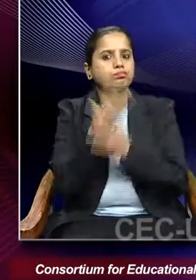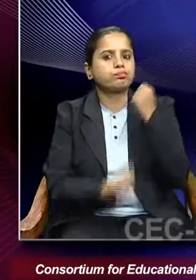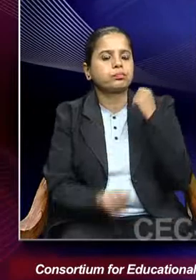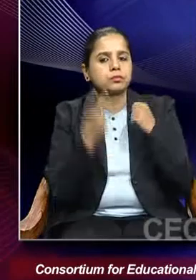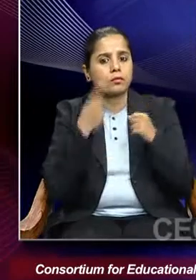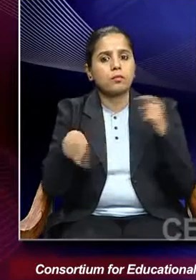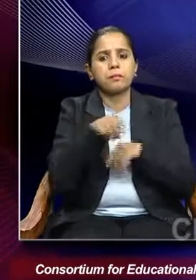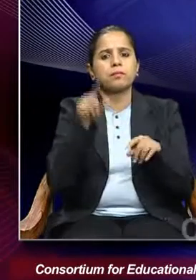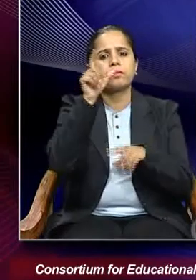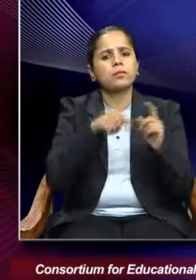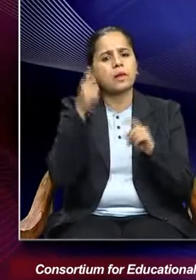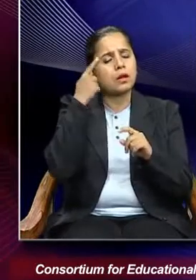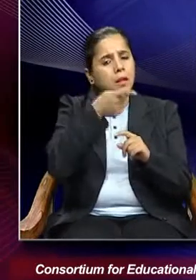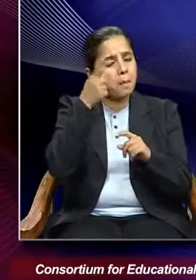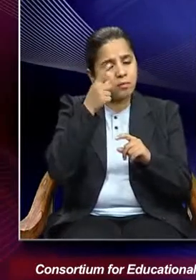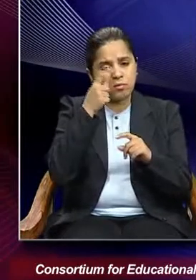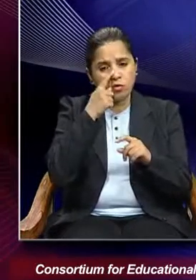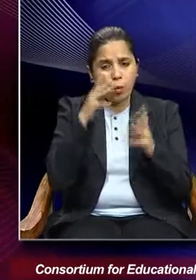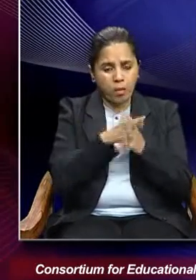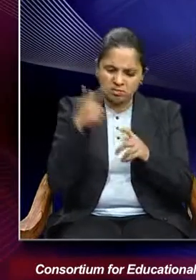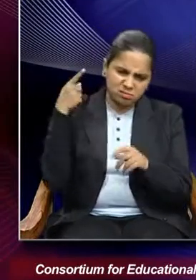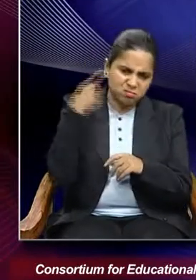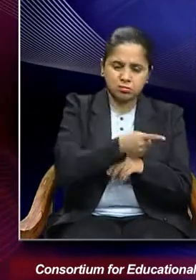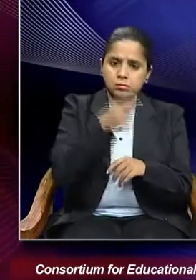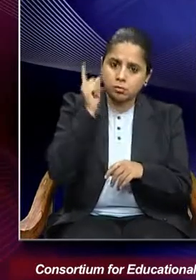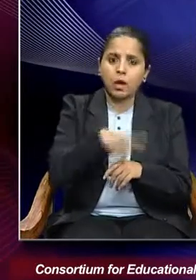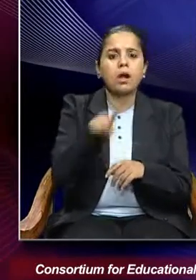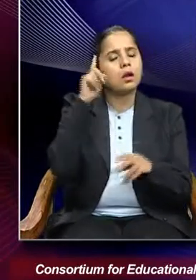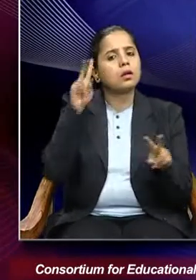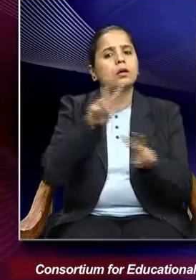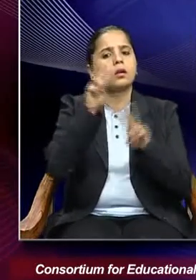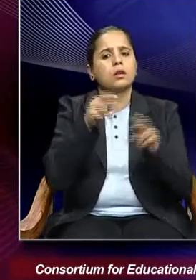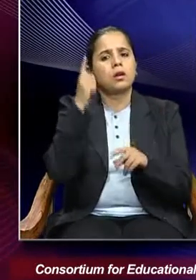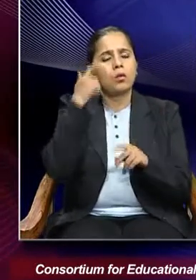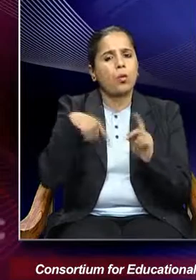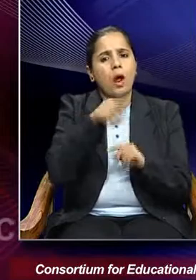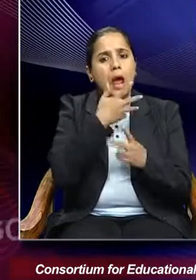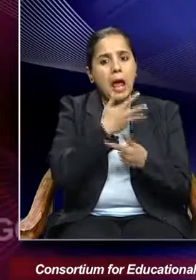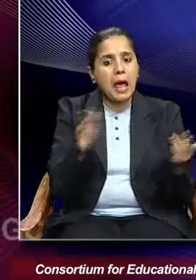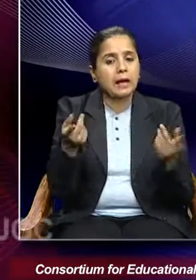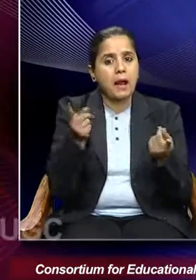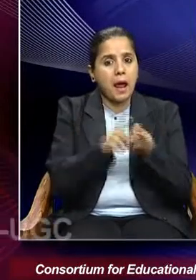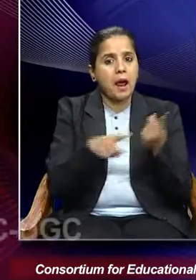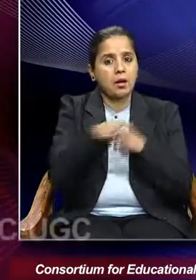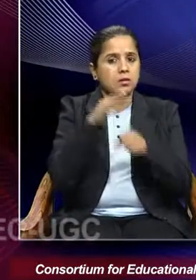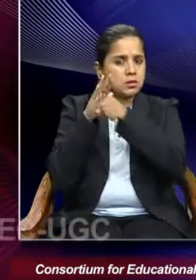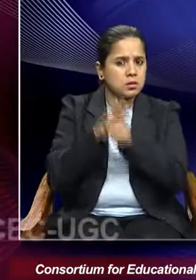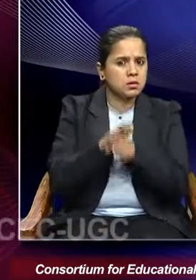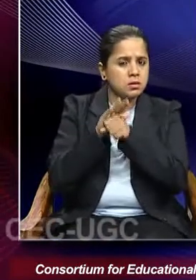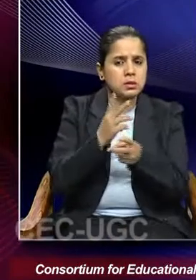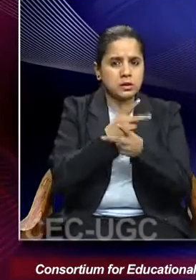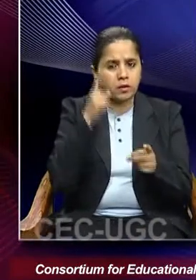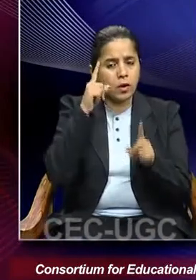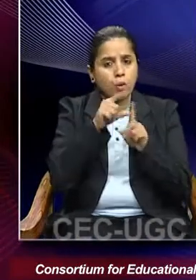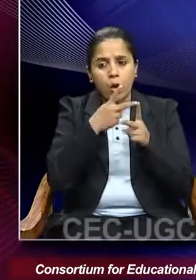subjugated and also subjected to a wide-ranging oppressive practices.